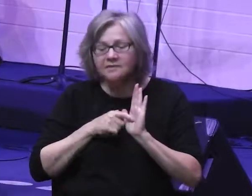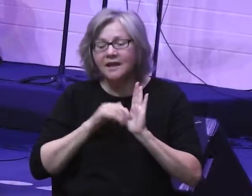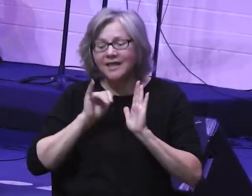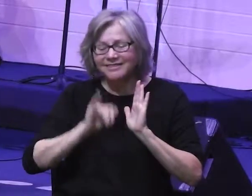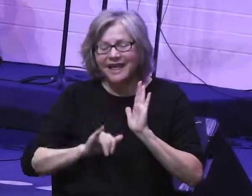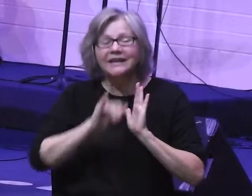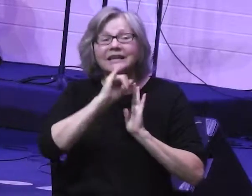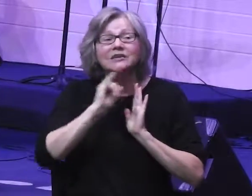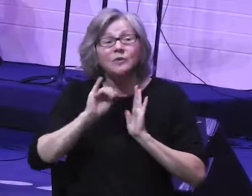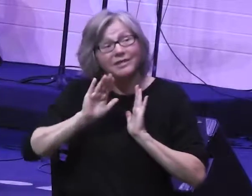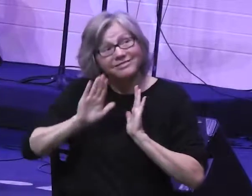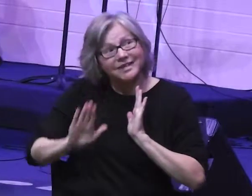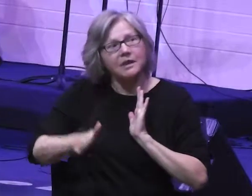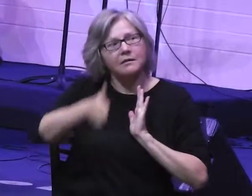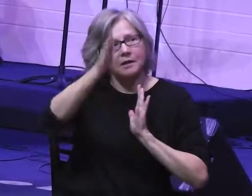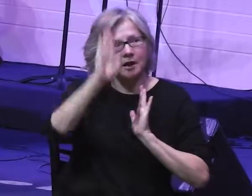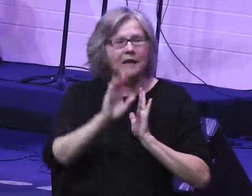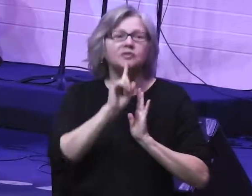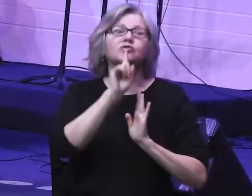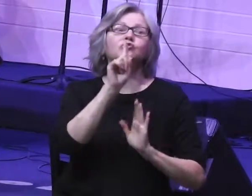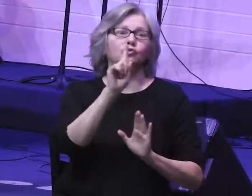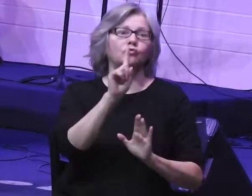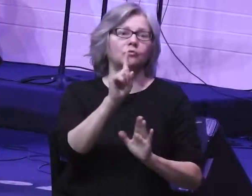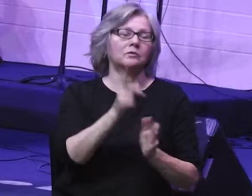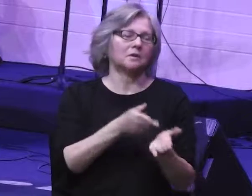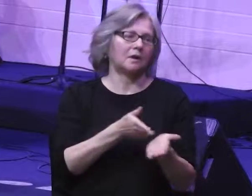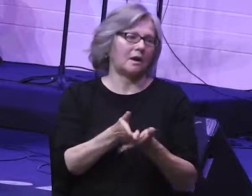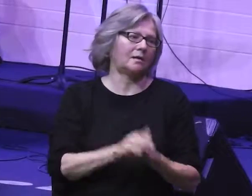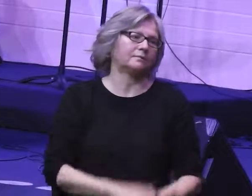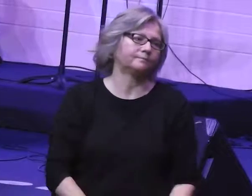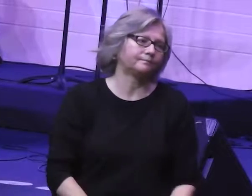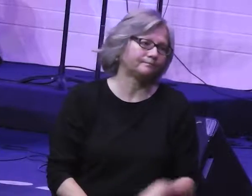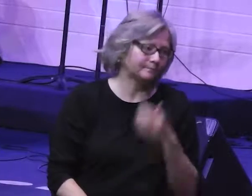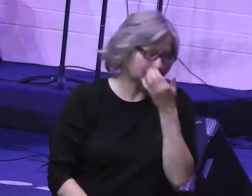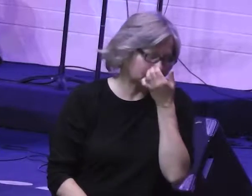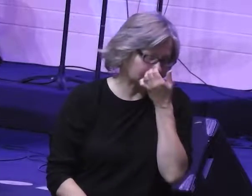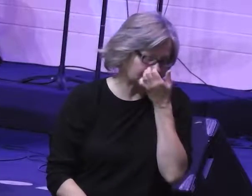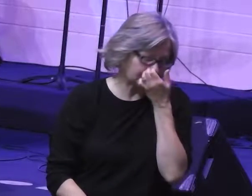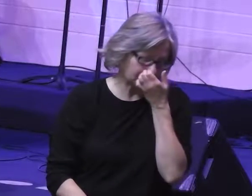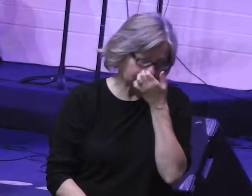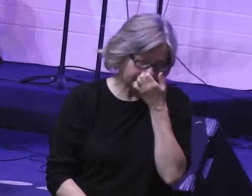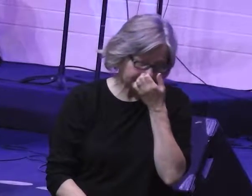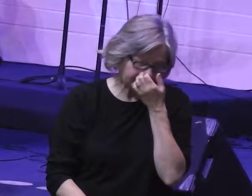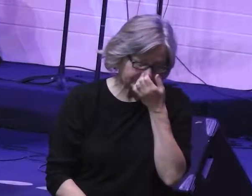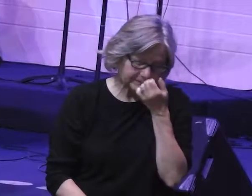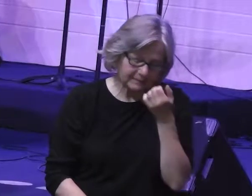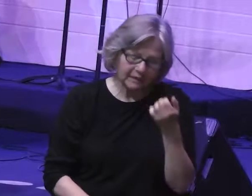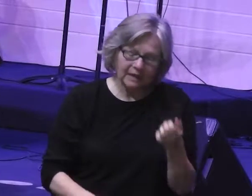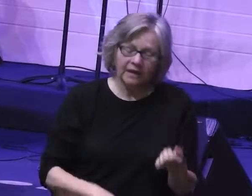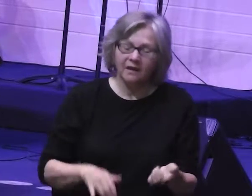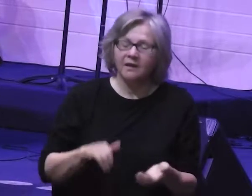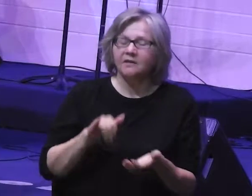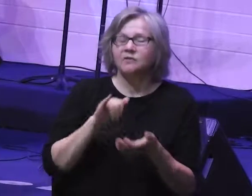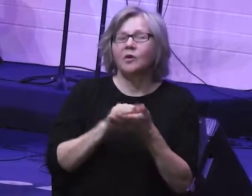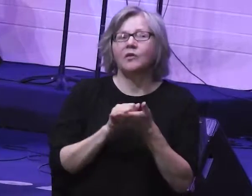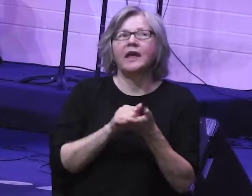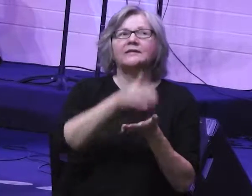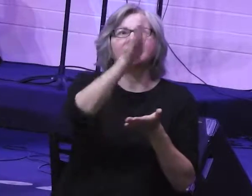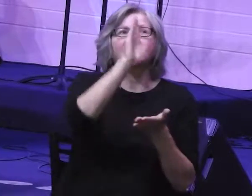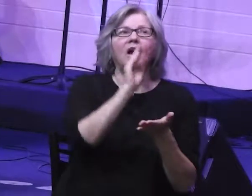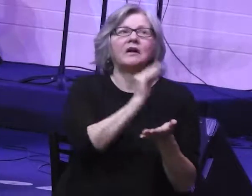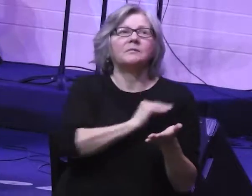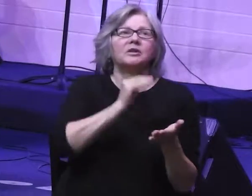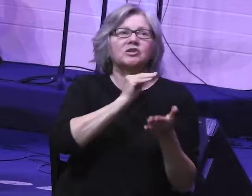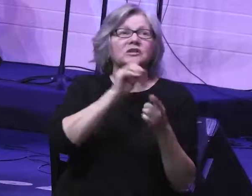true God. Ultimately, this is all about God's love and mission to the whole world, but through Israel.